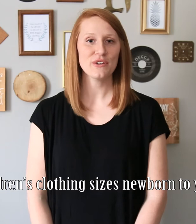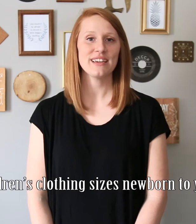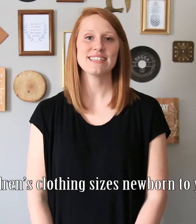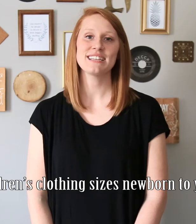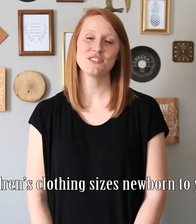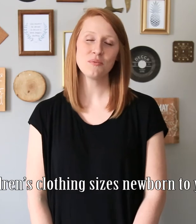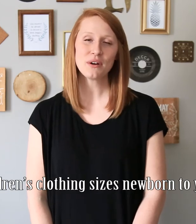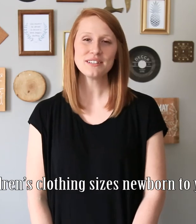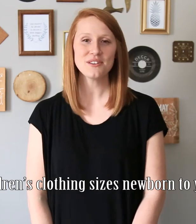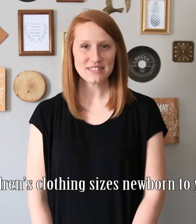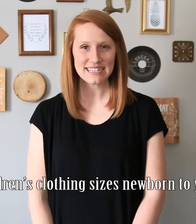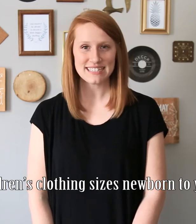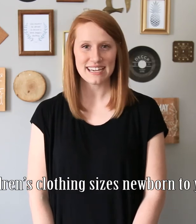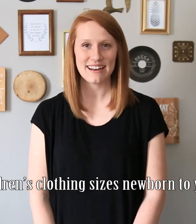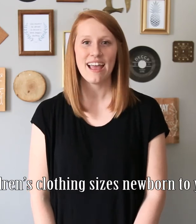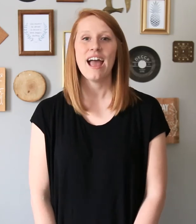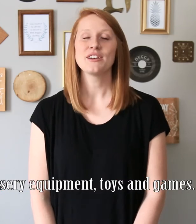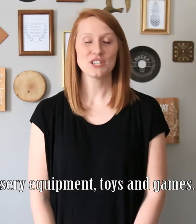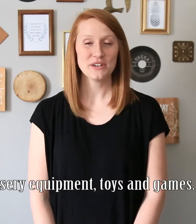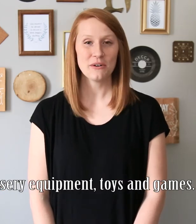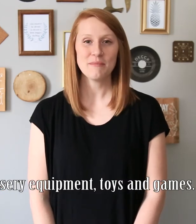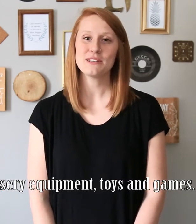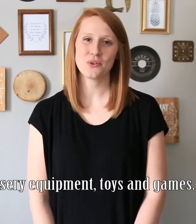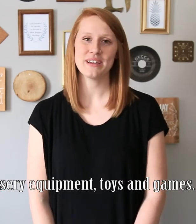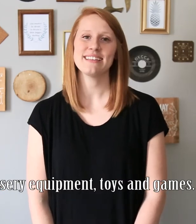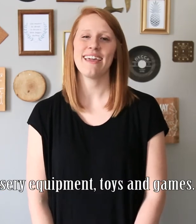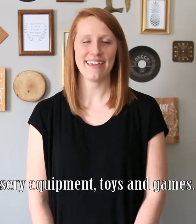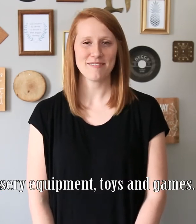clothing sizes newborn to youth 16, nursery equipment, toys, and games.